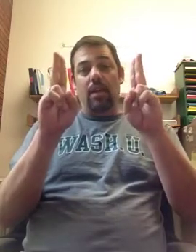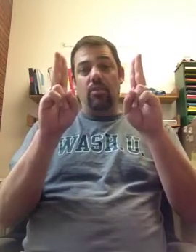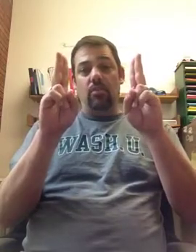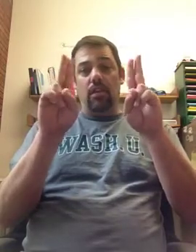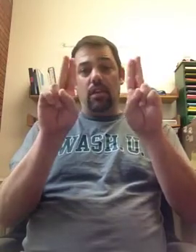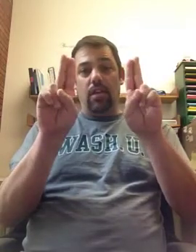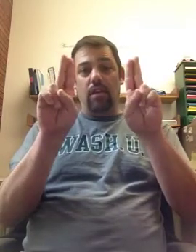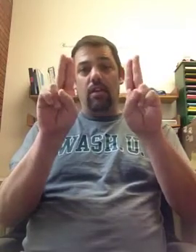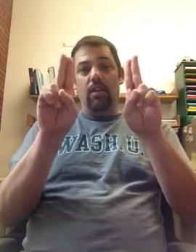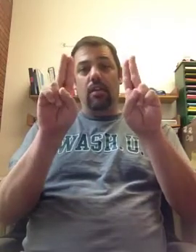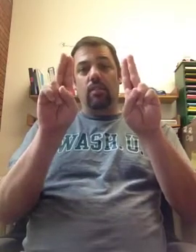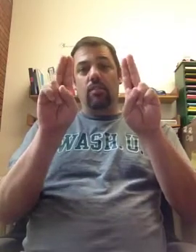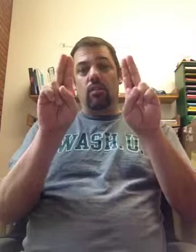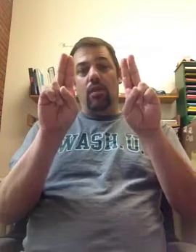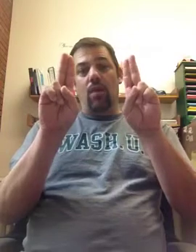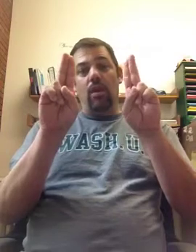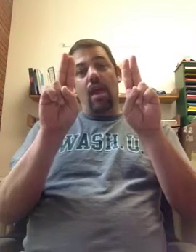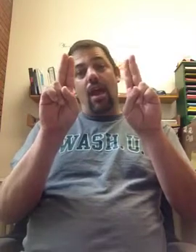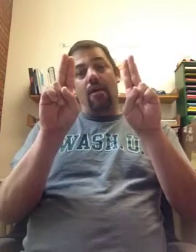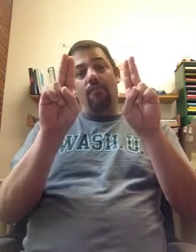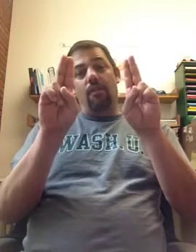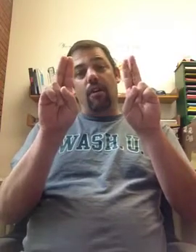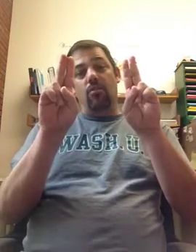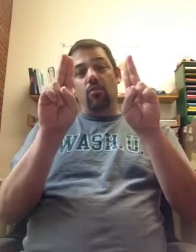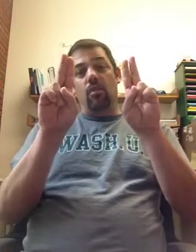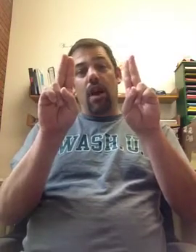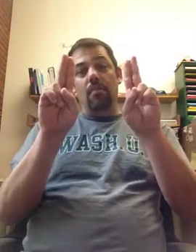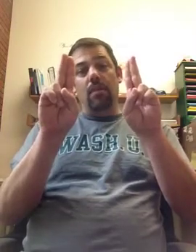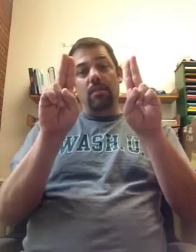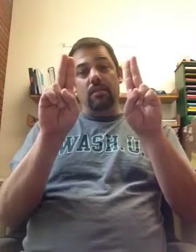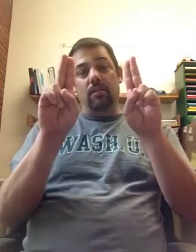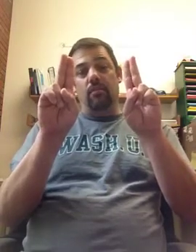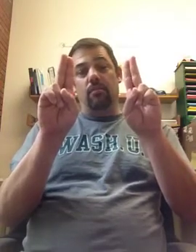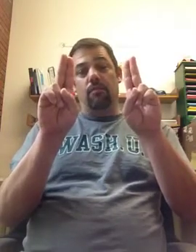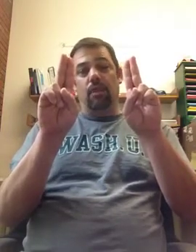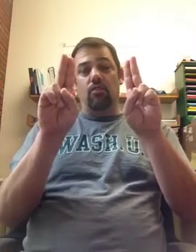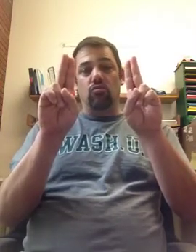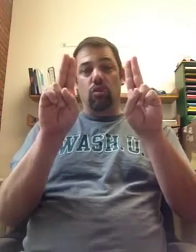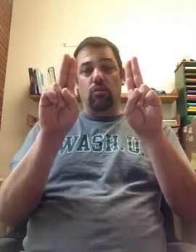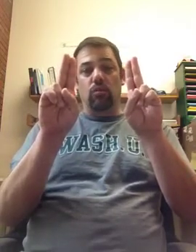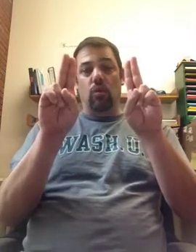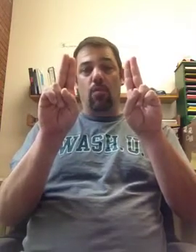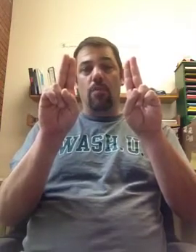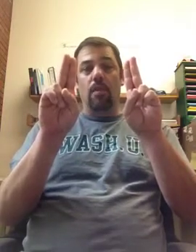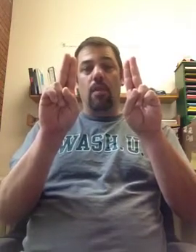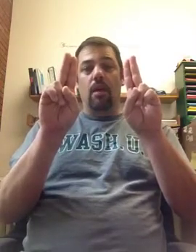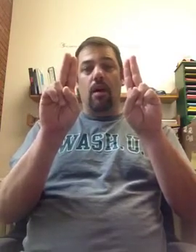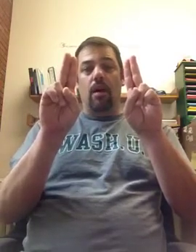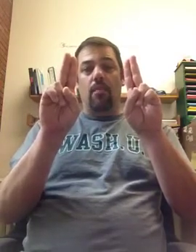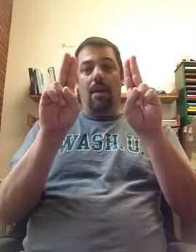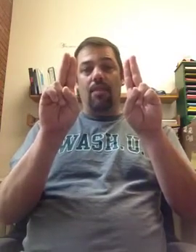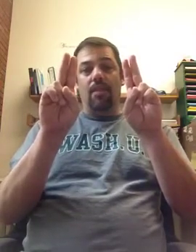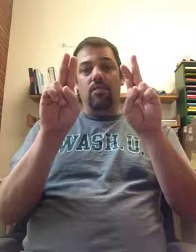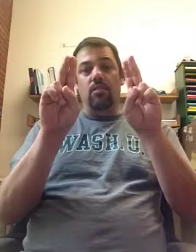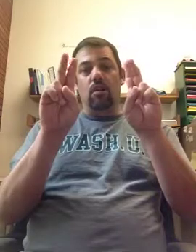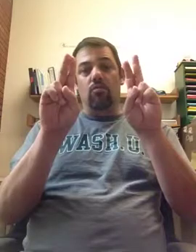your DNA. So now we have two copies of each chromosome. And these are called